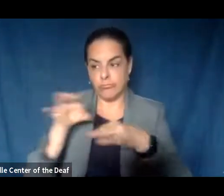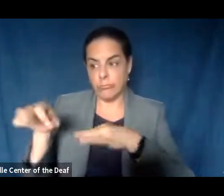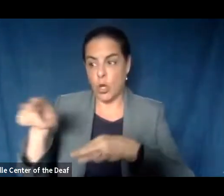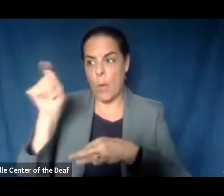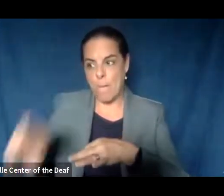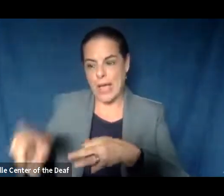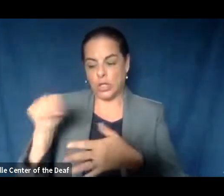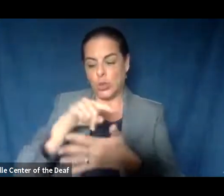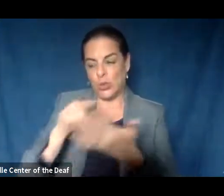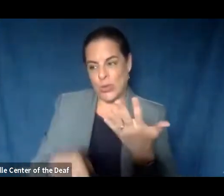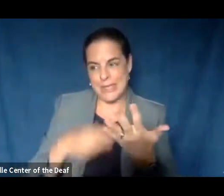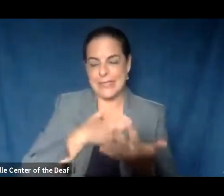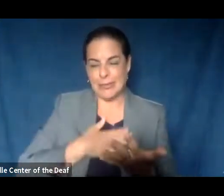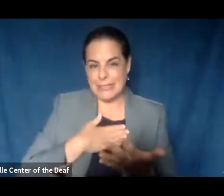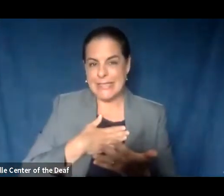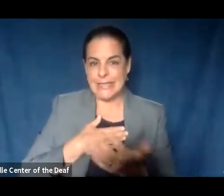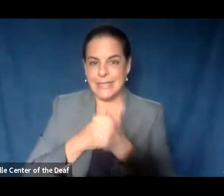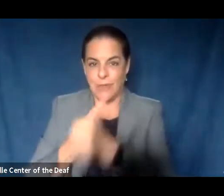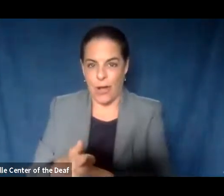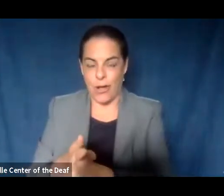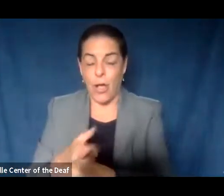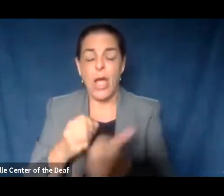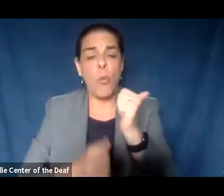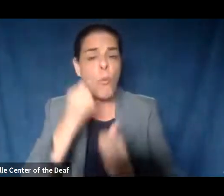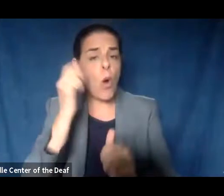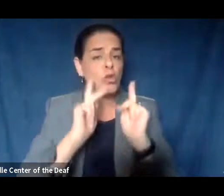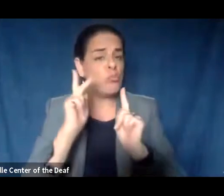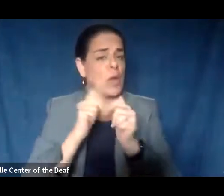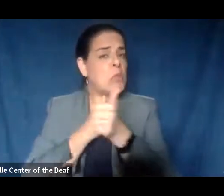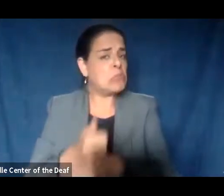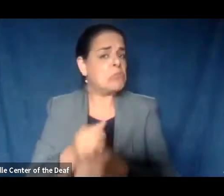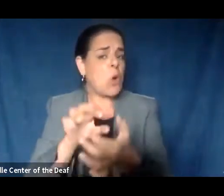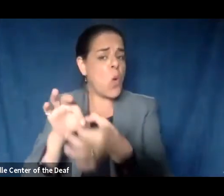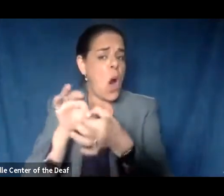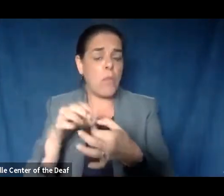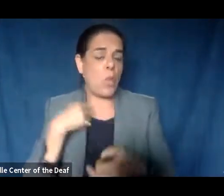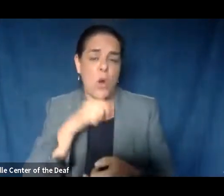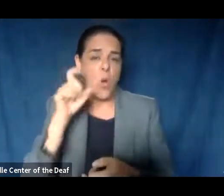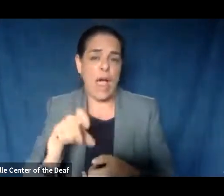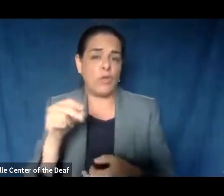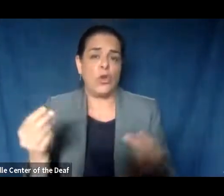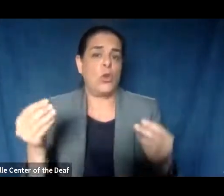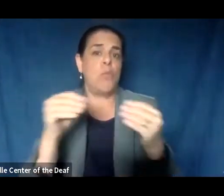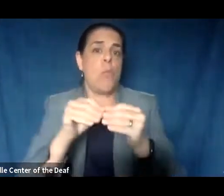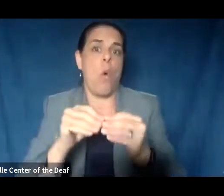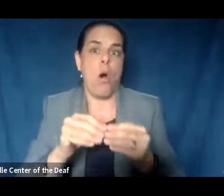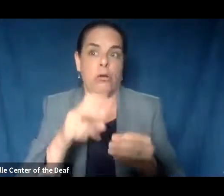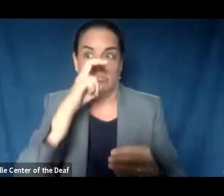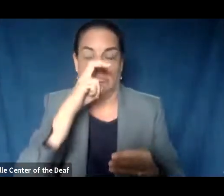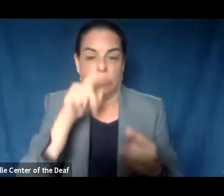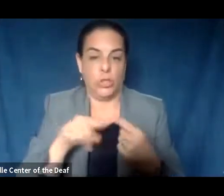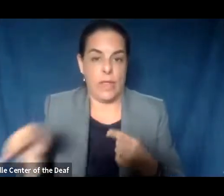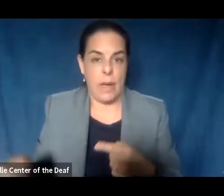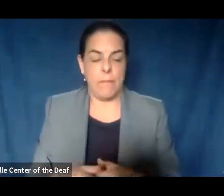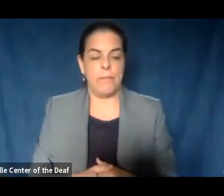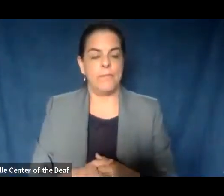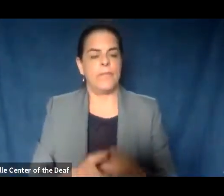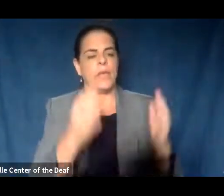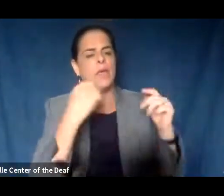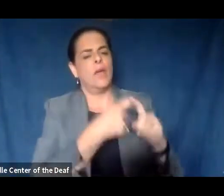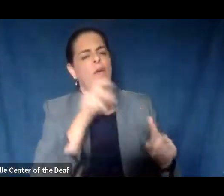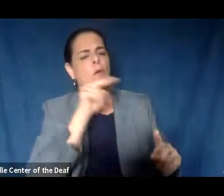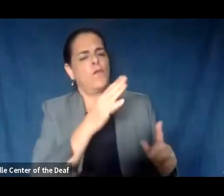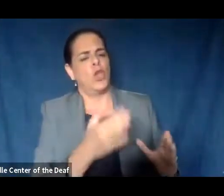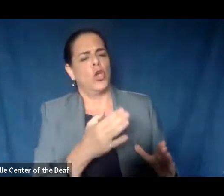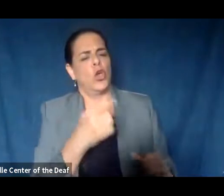And most people cooperate with that, and we don't need to go any further. From a viewer via Paul